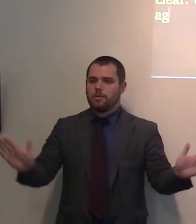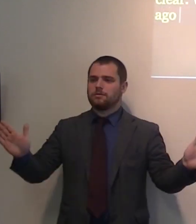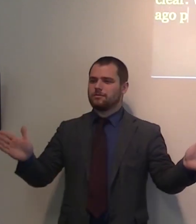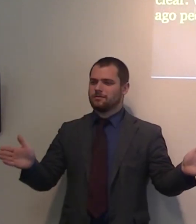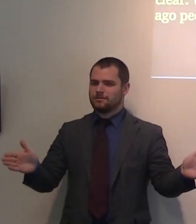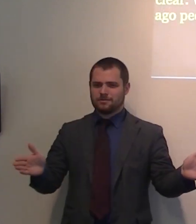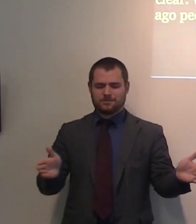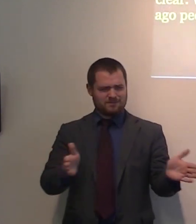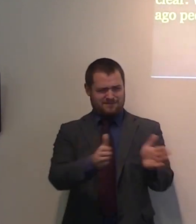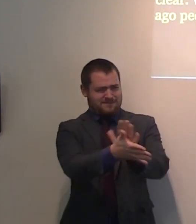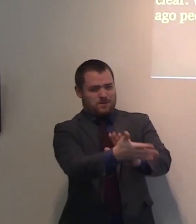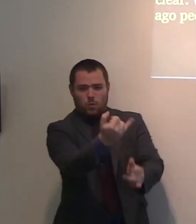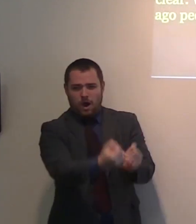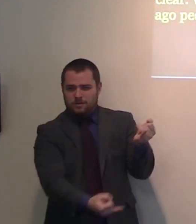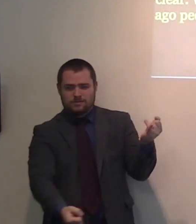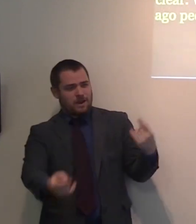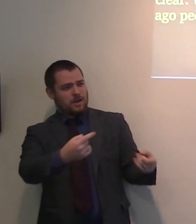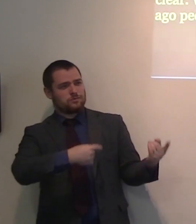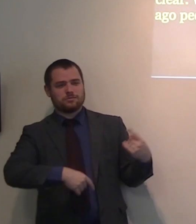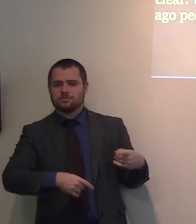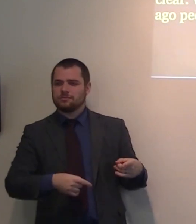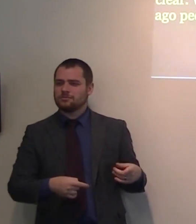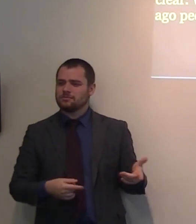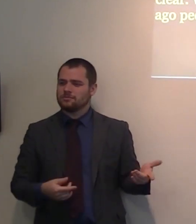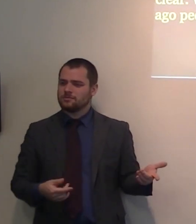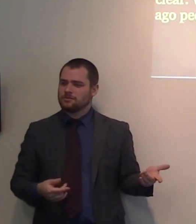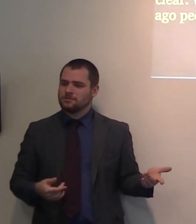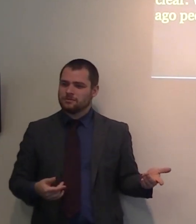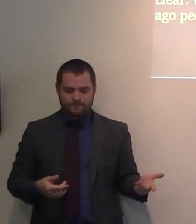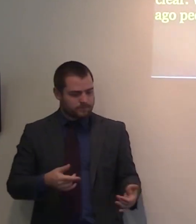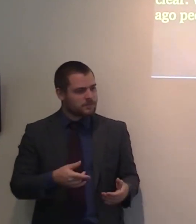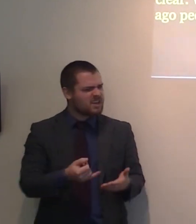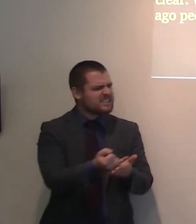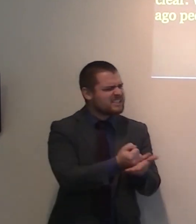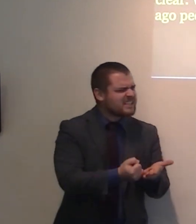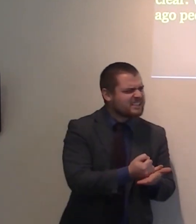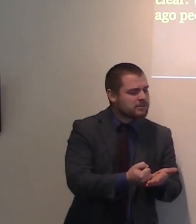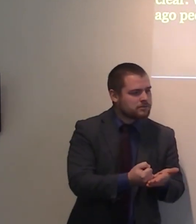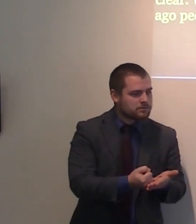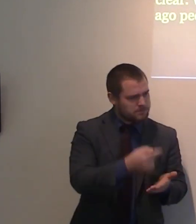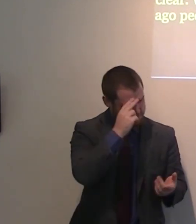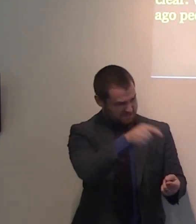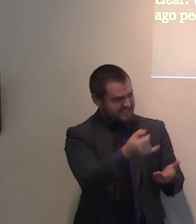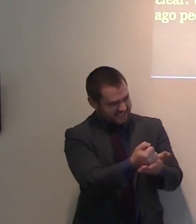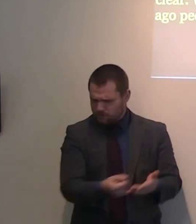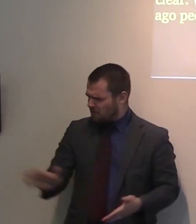Perfection nowadays is called what? An expression of liberty. Oh, it's not liberty, it's